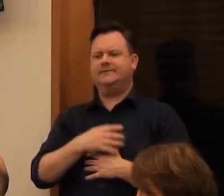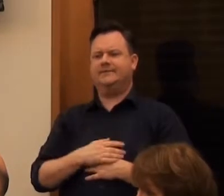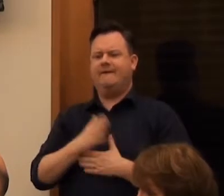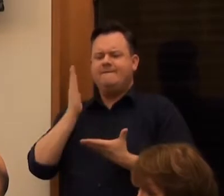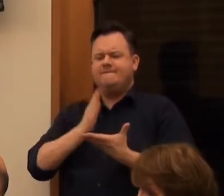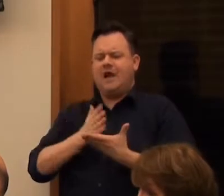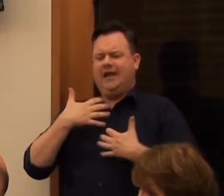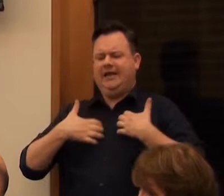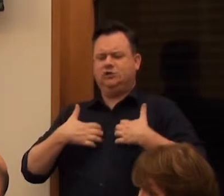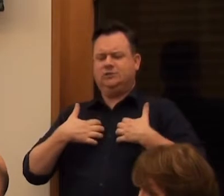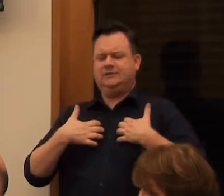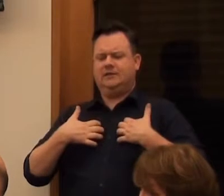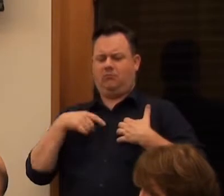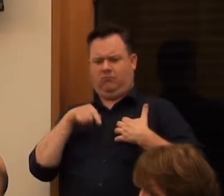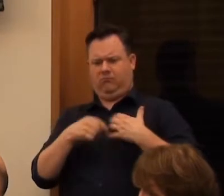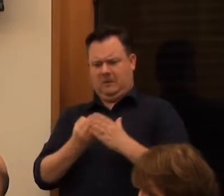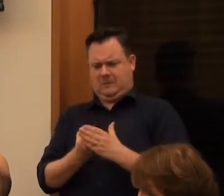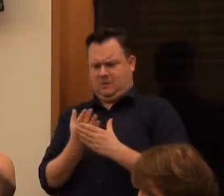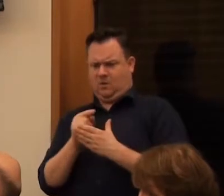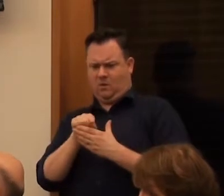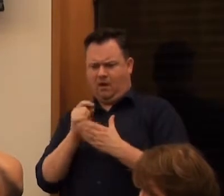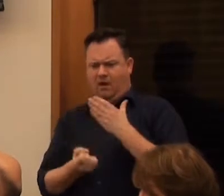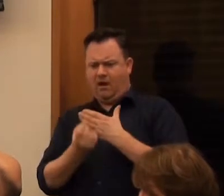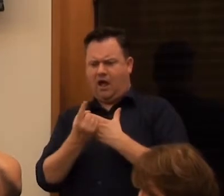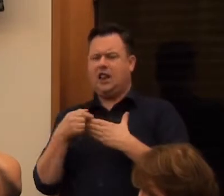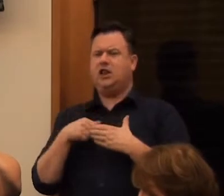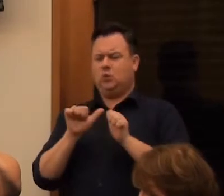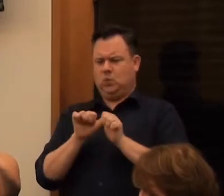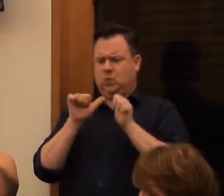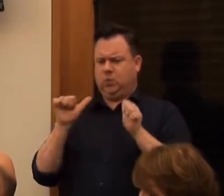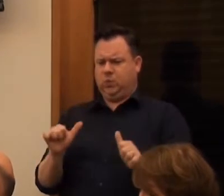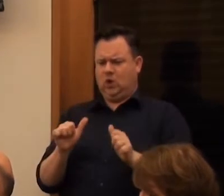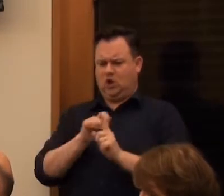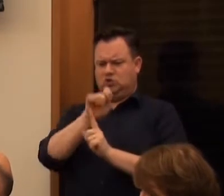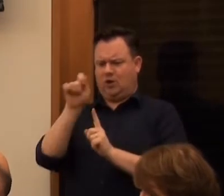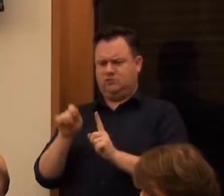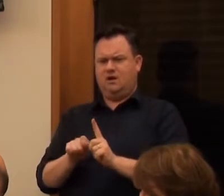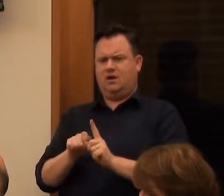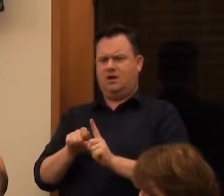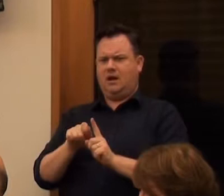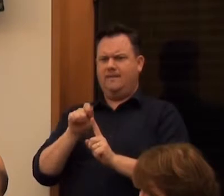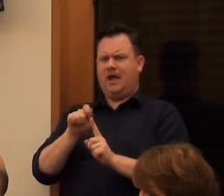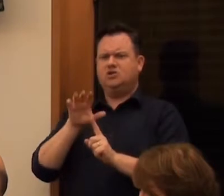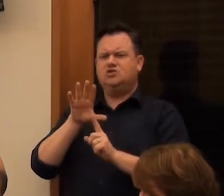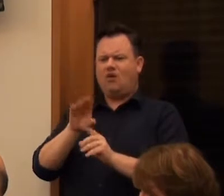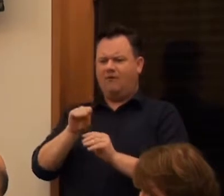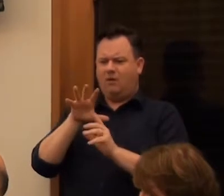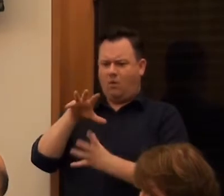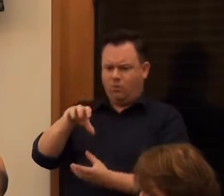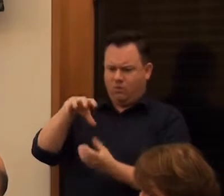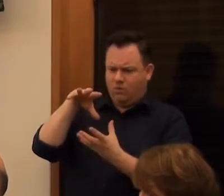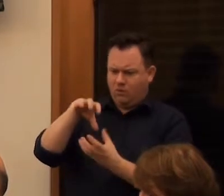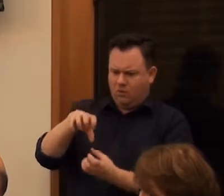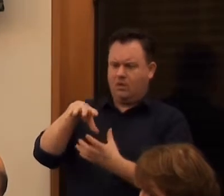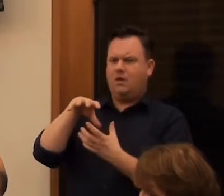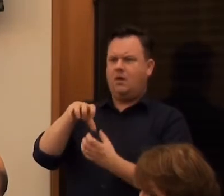a very, very interesting development. Because it was this huge sculpture that was kind of soft like a person. It